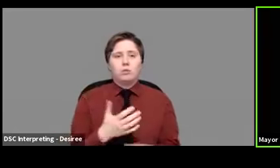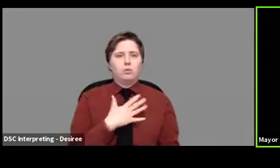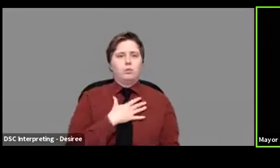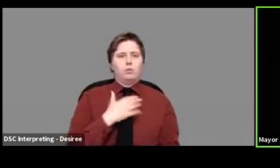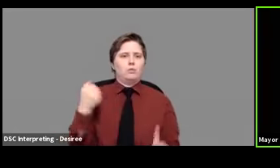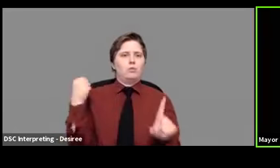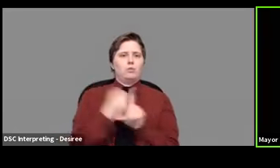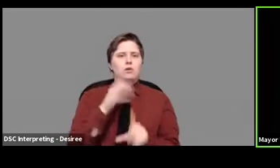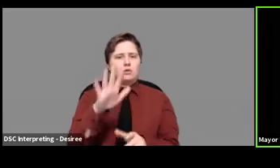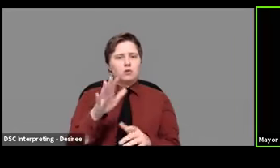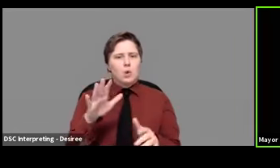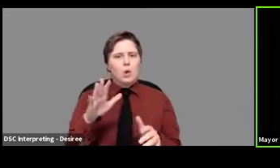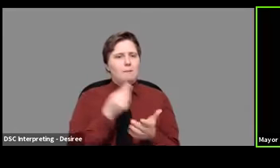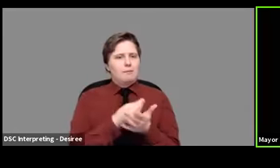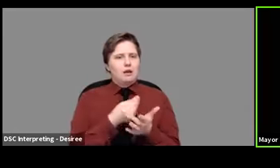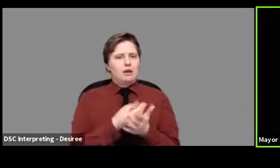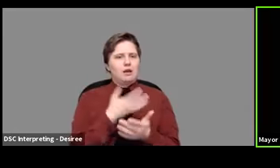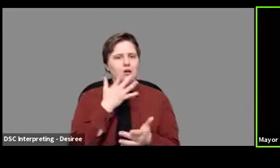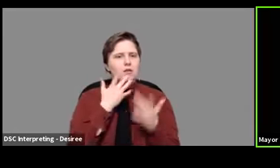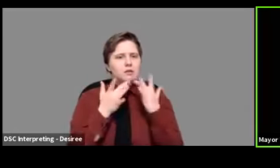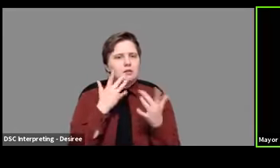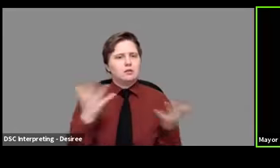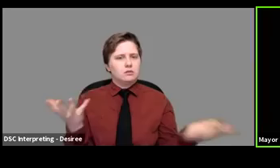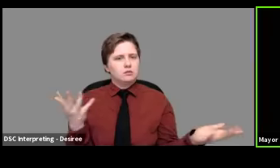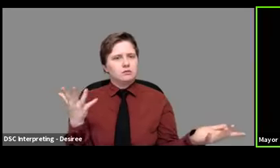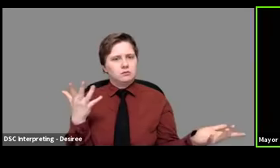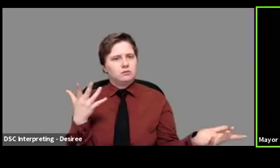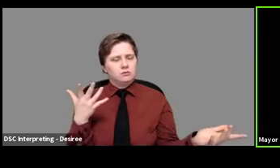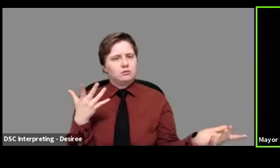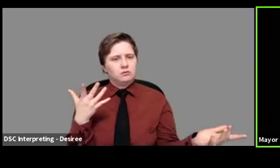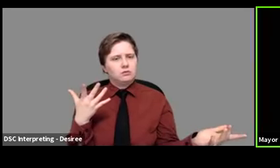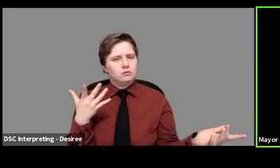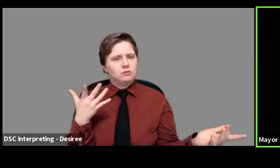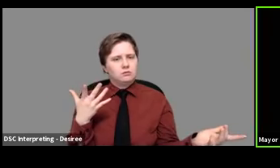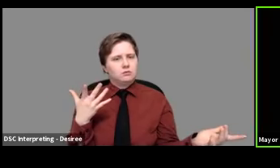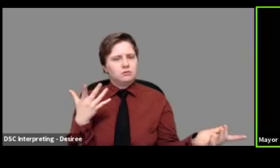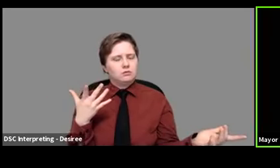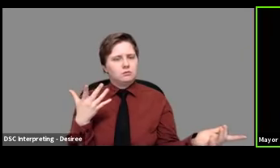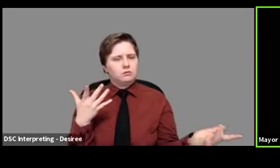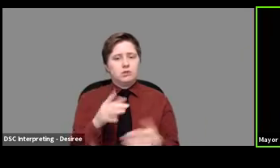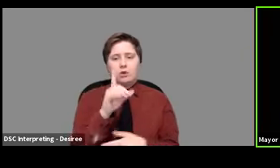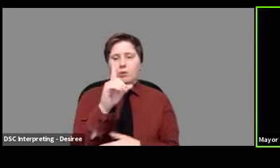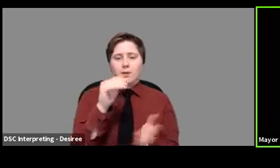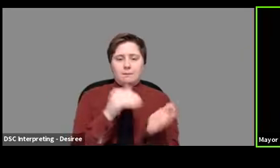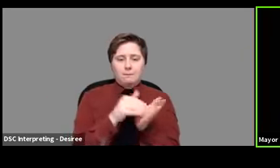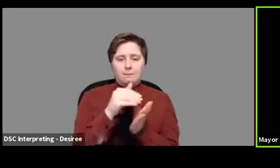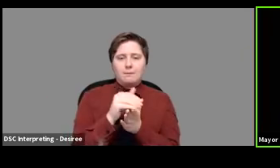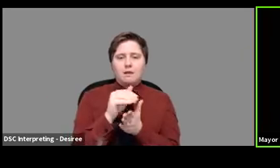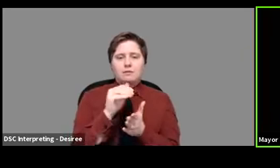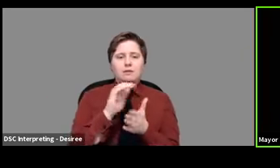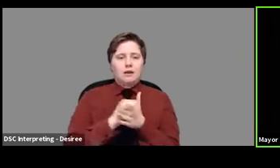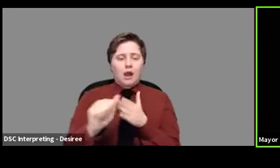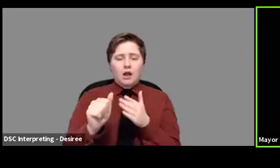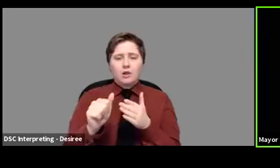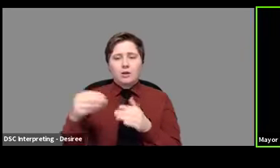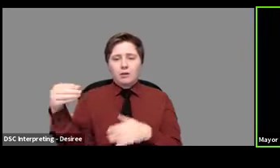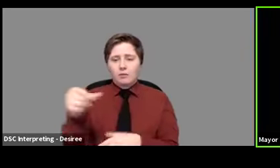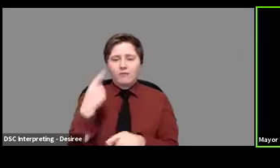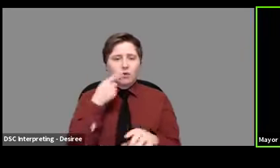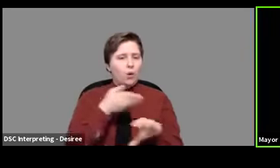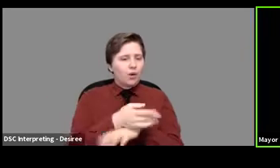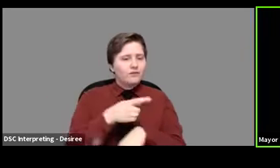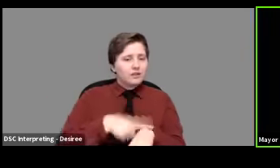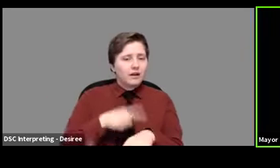impact on your bottom line. Um, so, uh, a million dollar reimbursement for the overtime and the